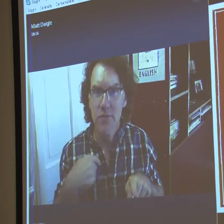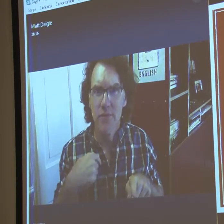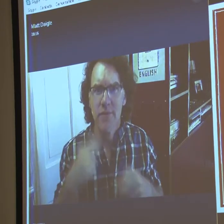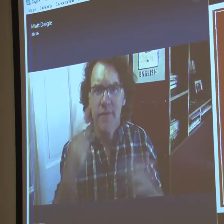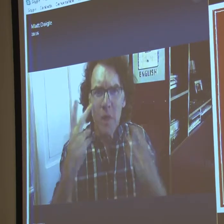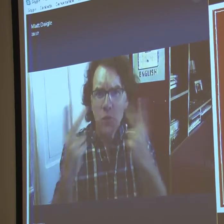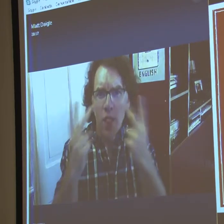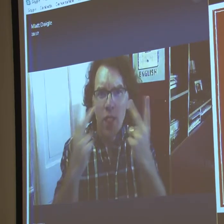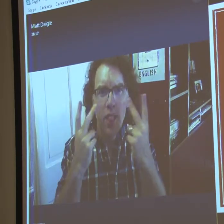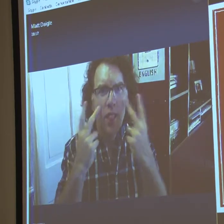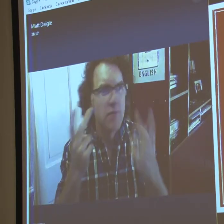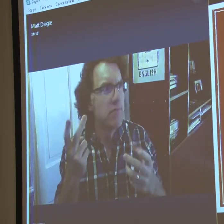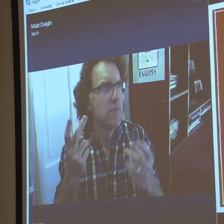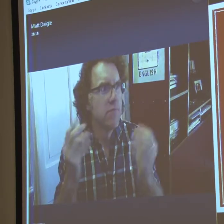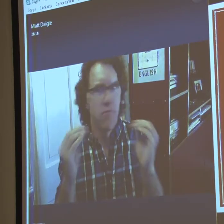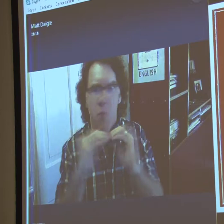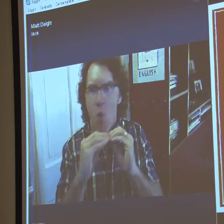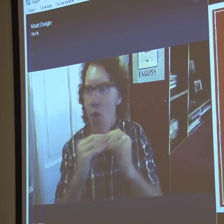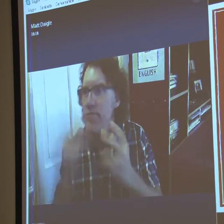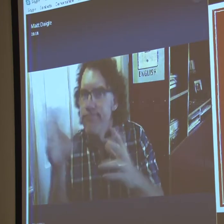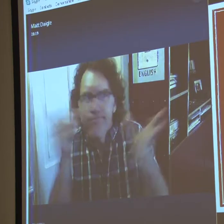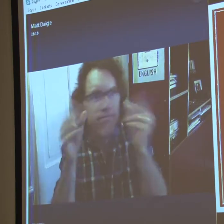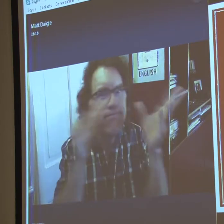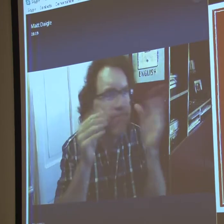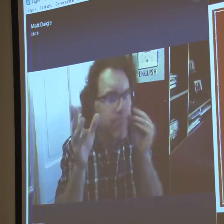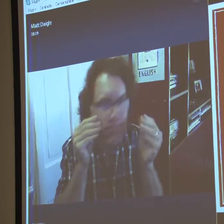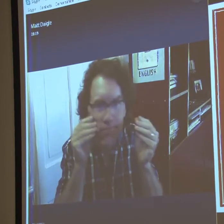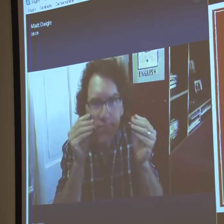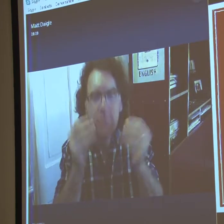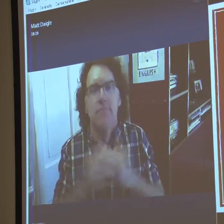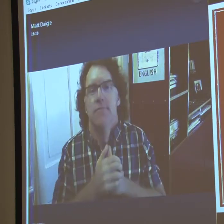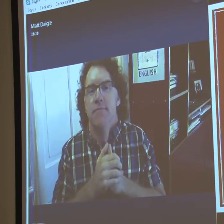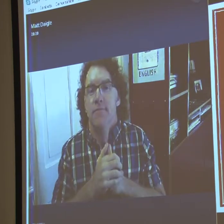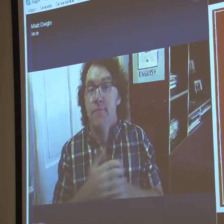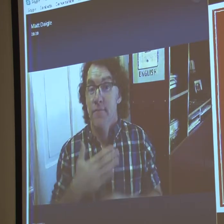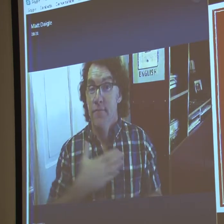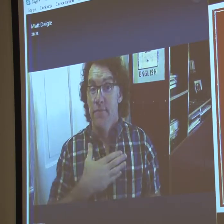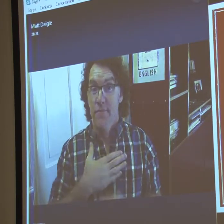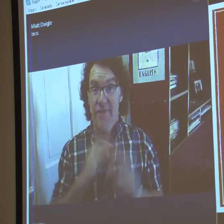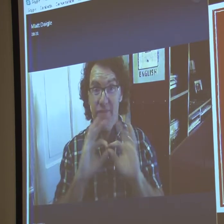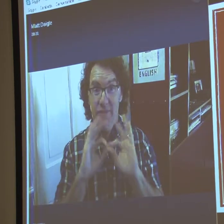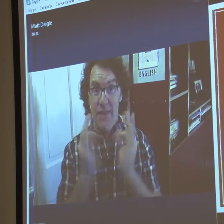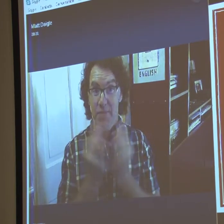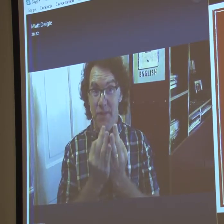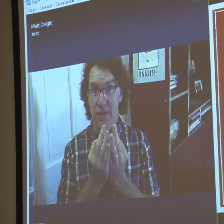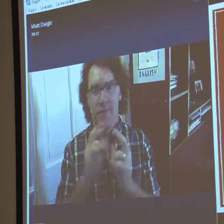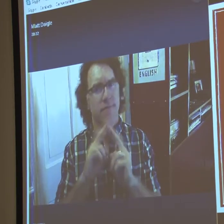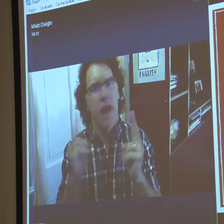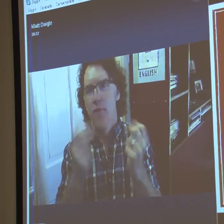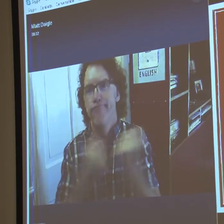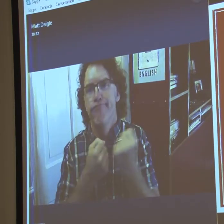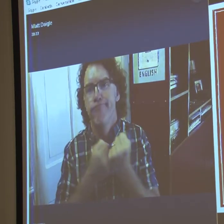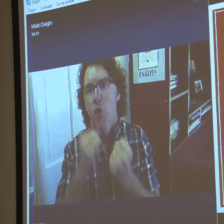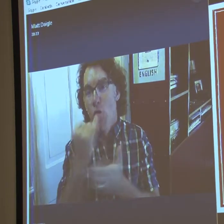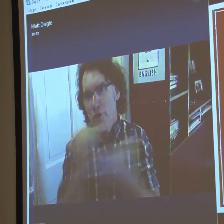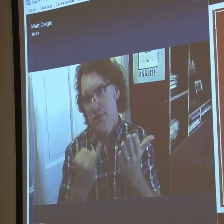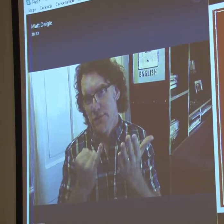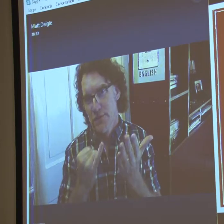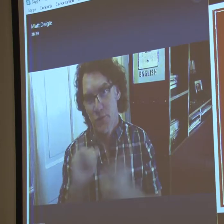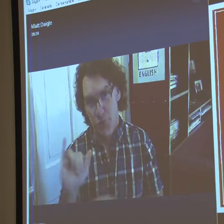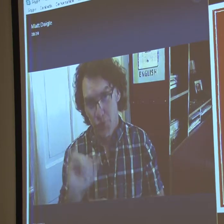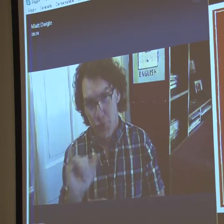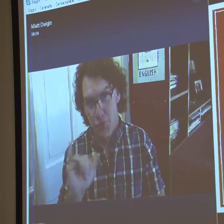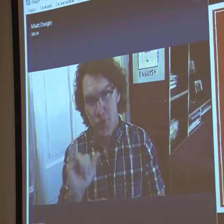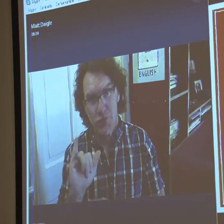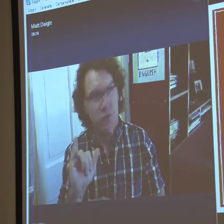As a deaf person, of course, it's very visual. And I take in the world visually. My family was